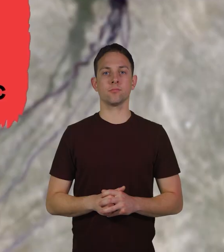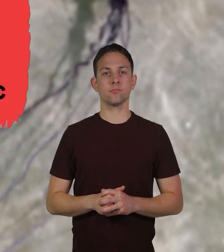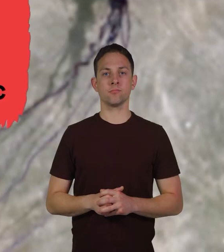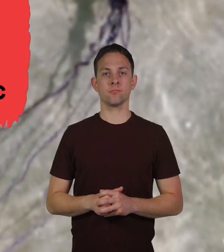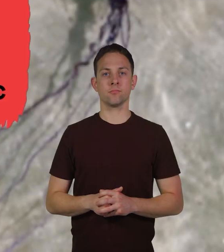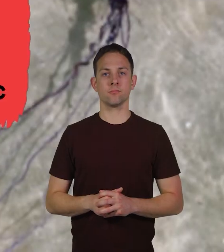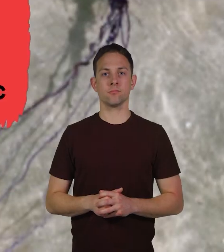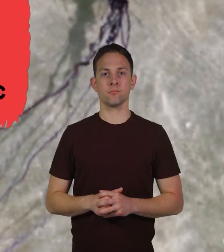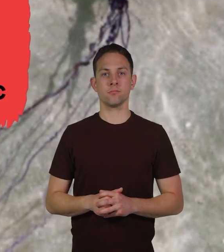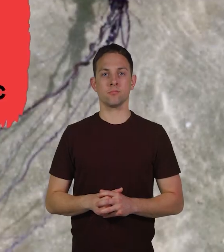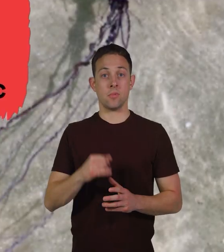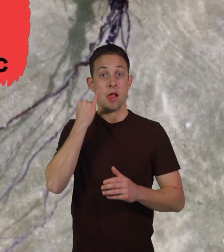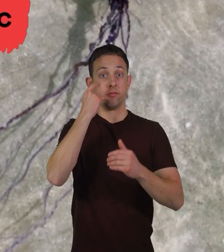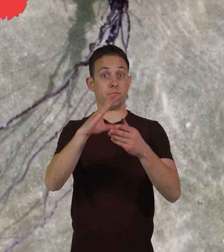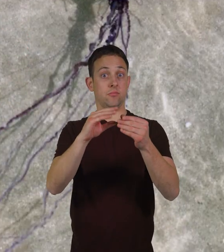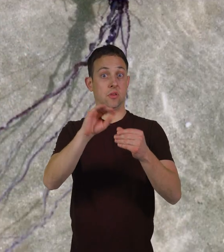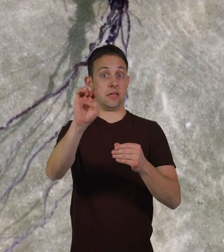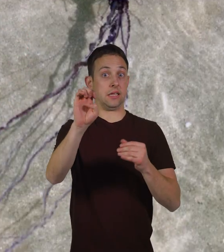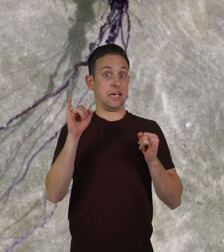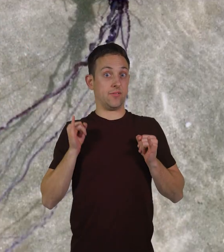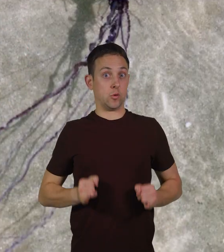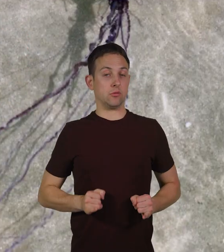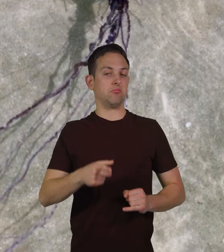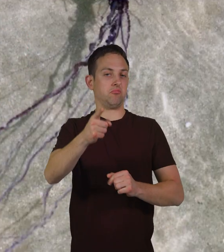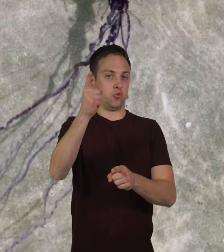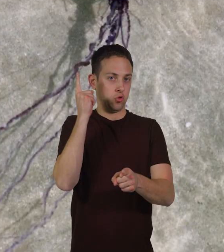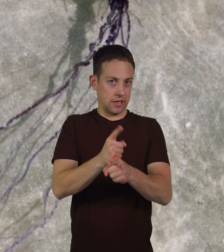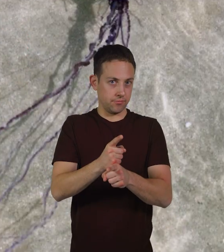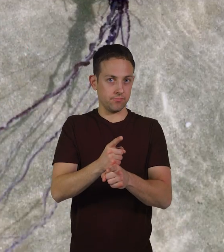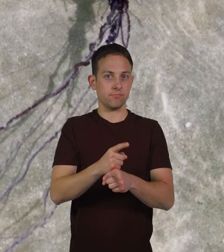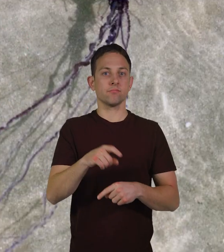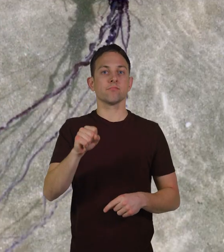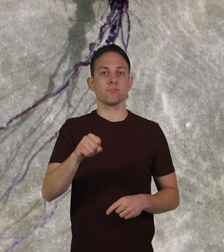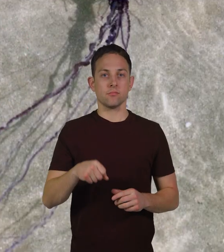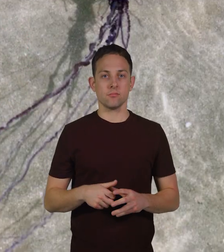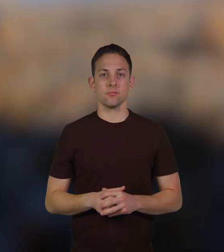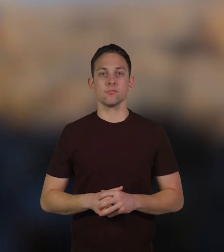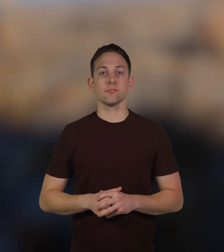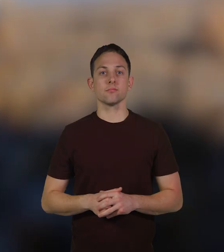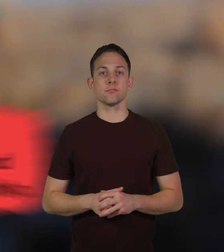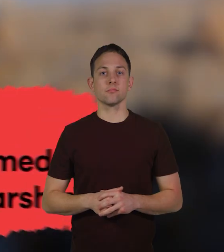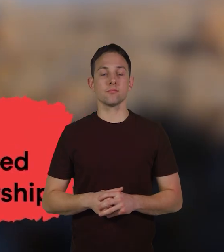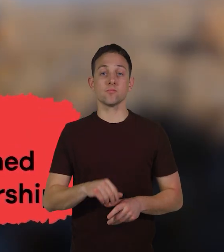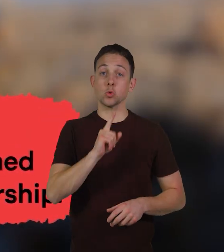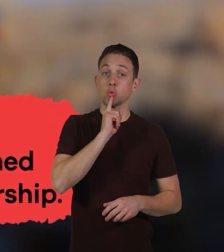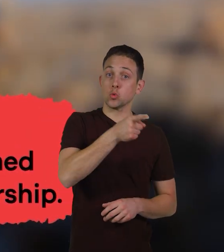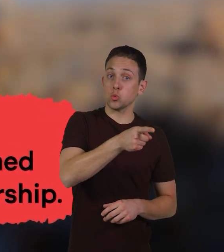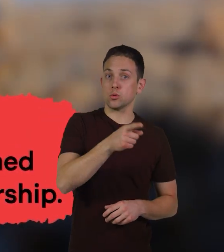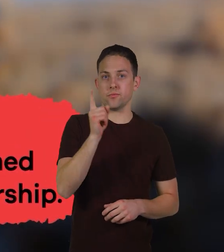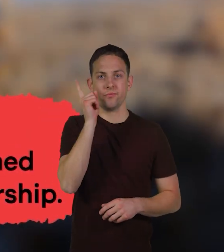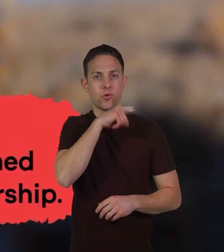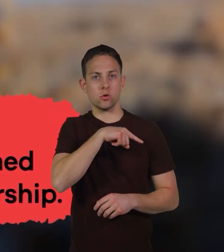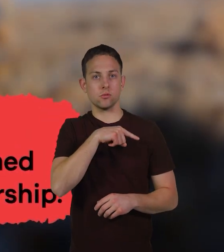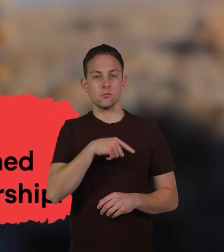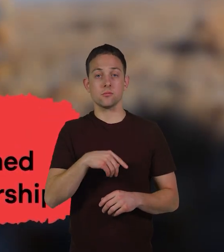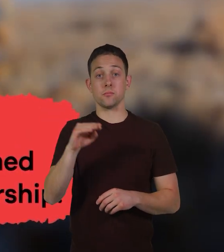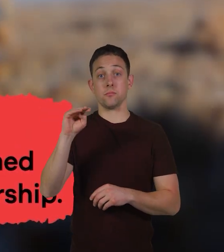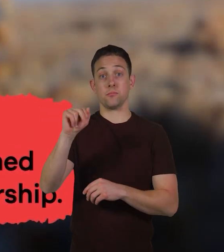If you said E. Individualistic, you're right! True or false, manowars are named